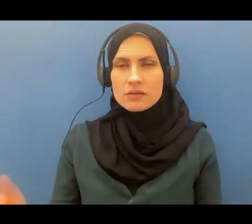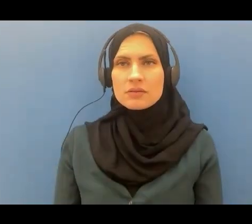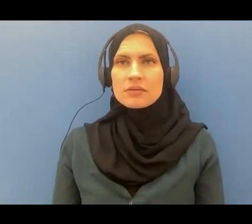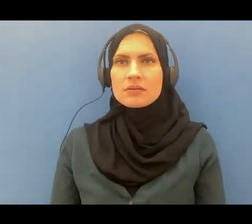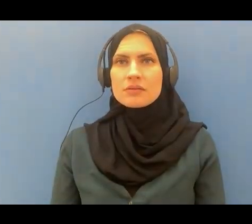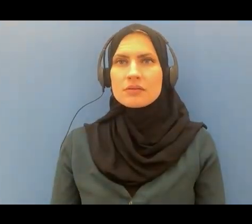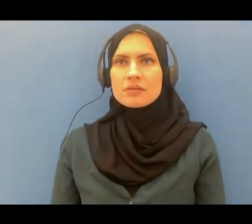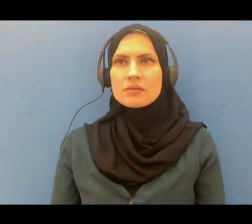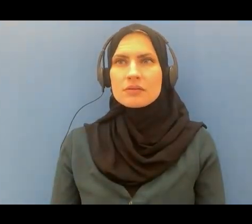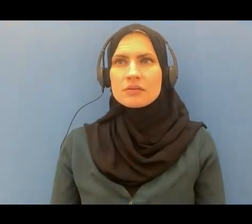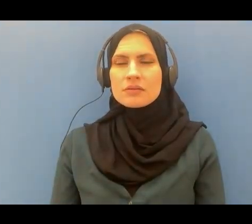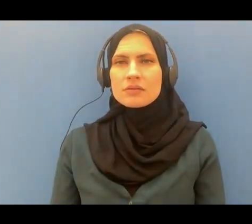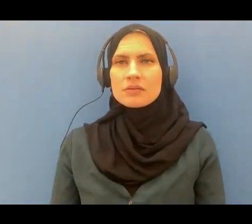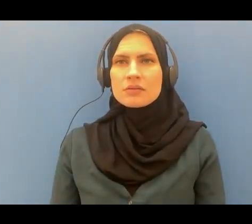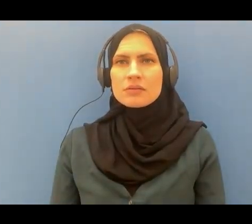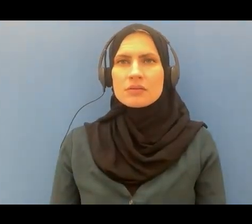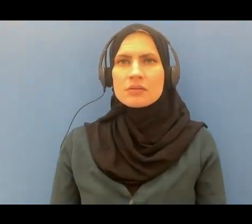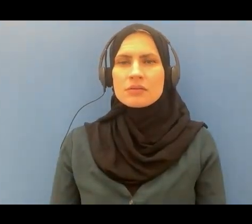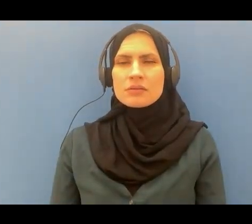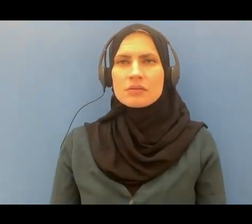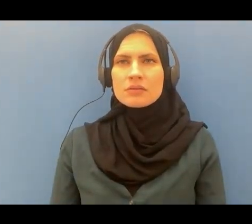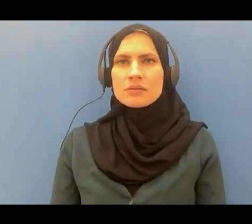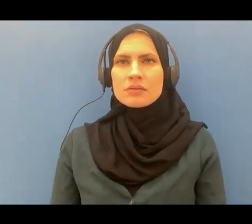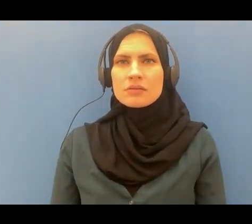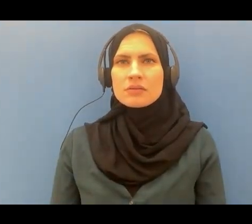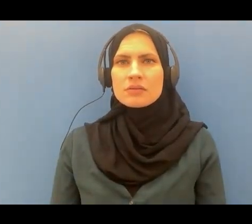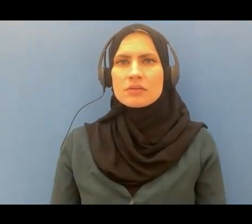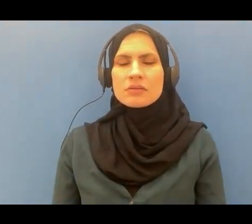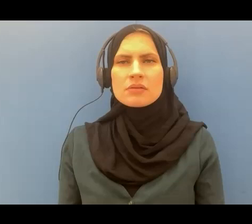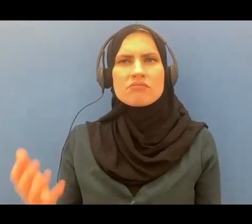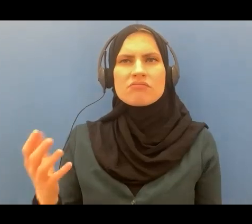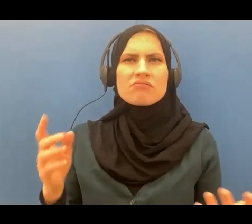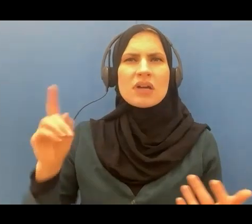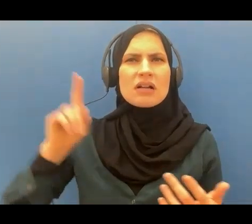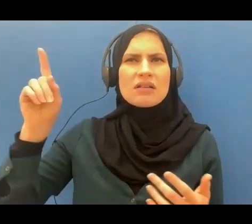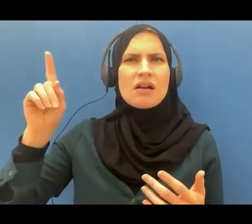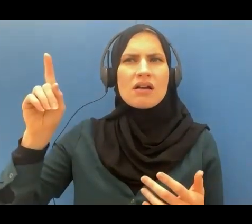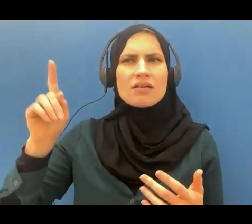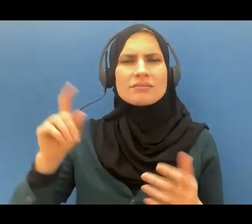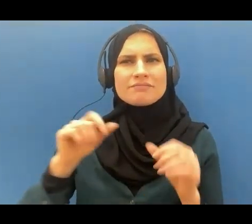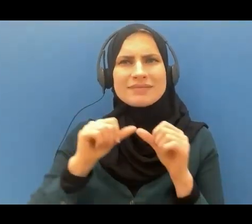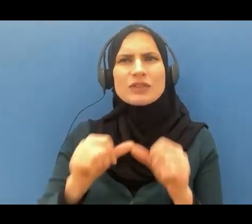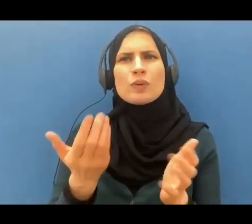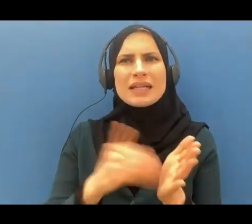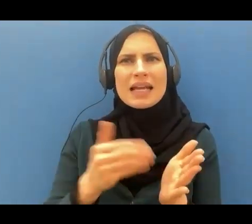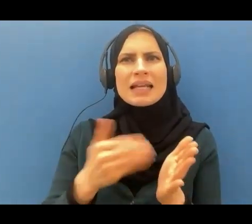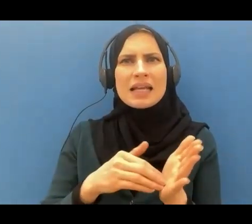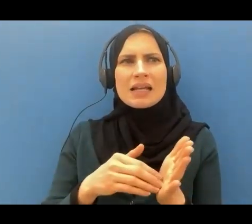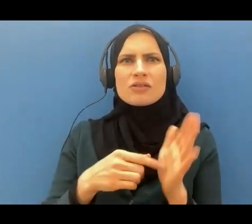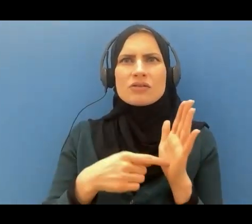why does Allah keep asserting that he is the creator of all things it is